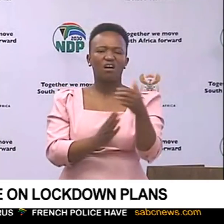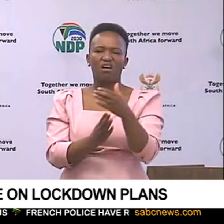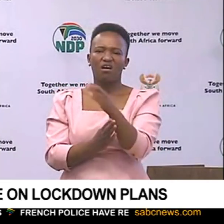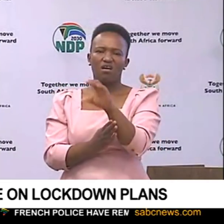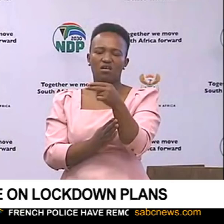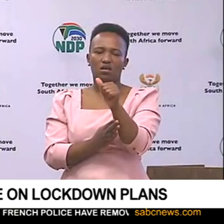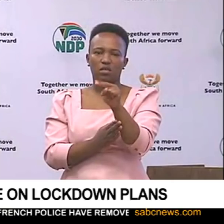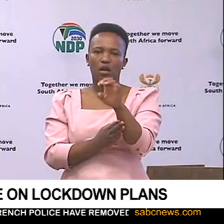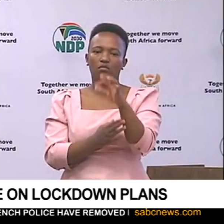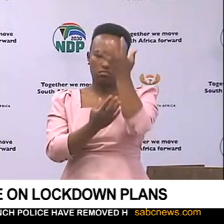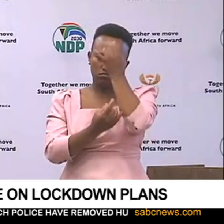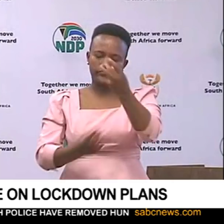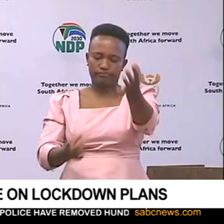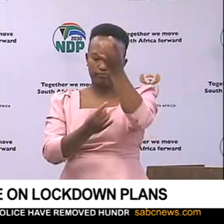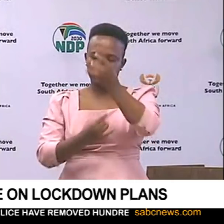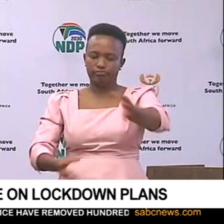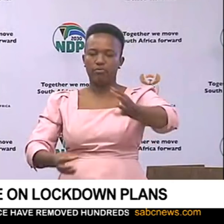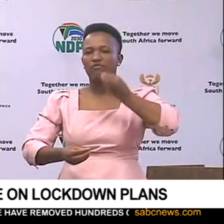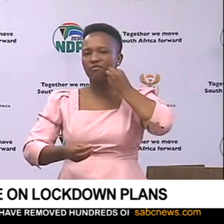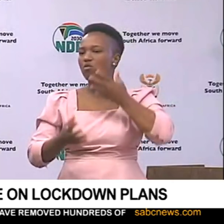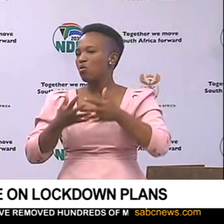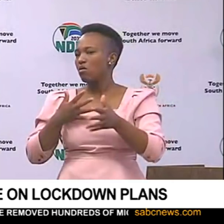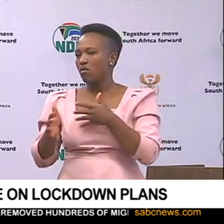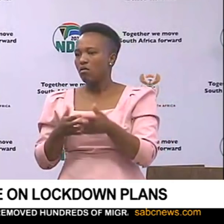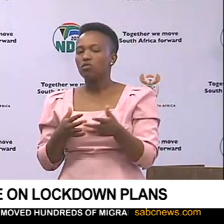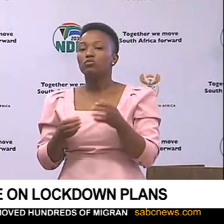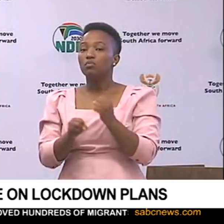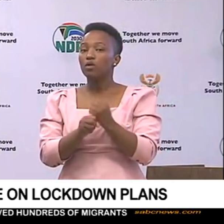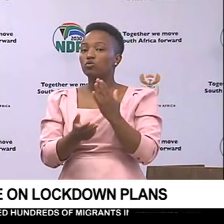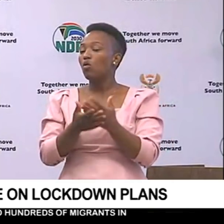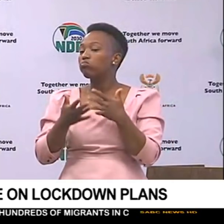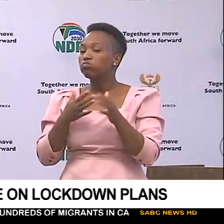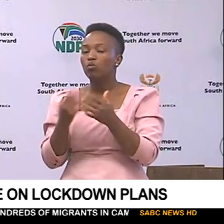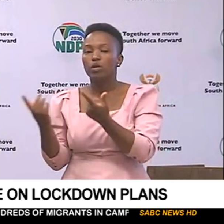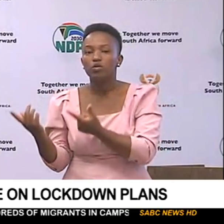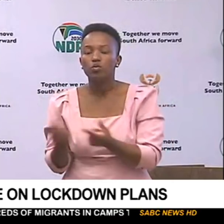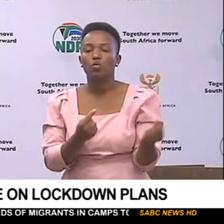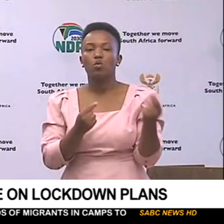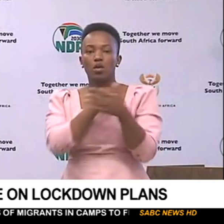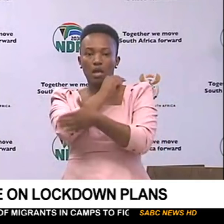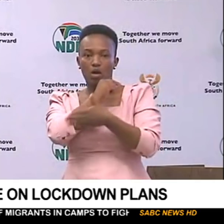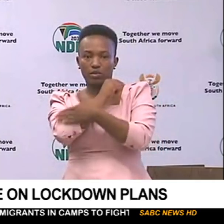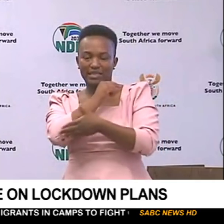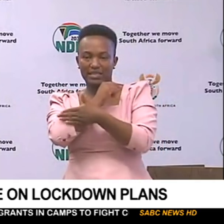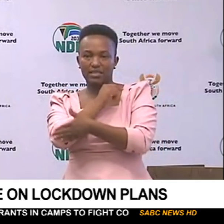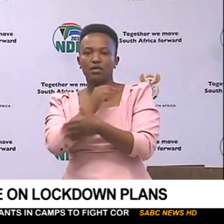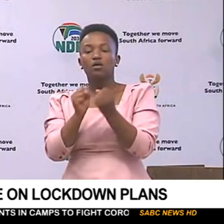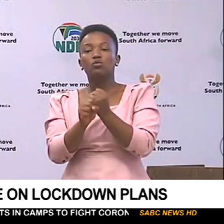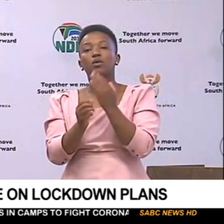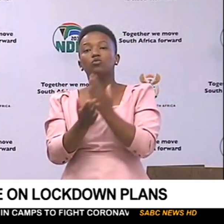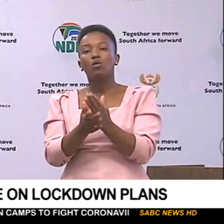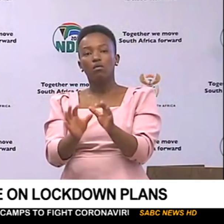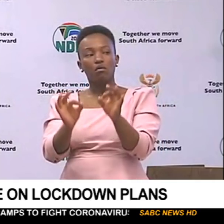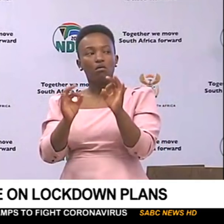we will be sharing information in relation to what is it that we can do as the people of this country in order to